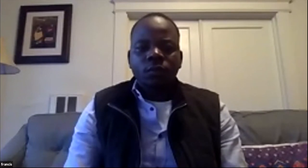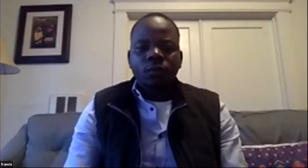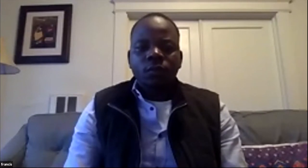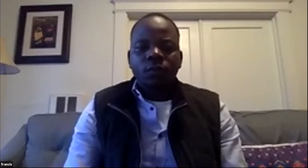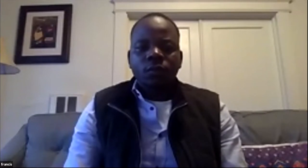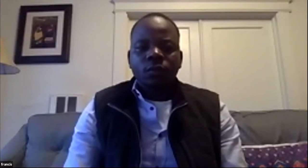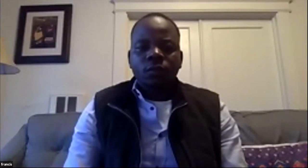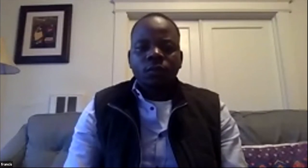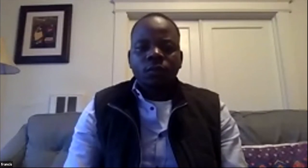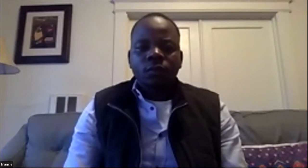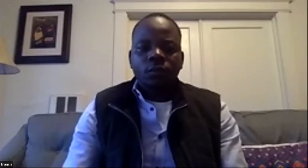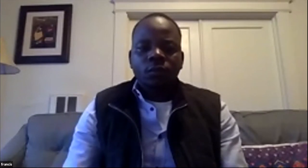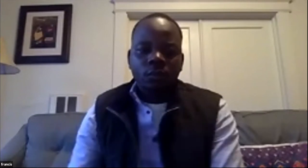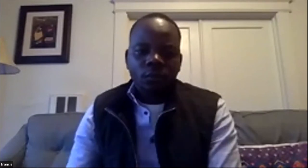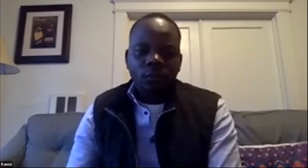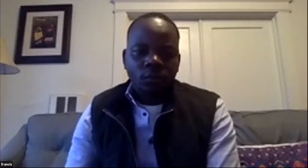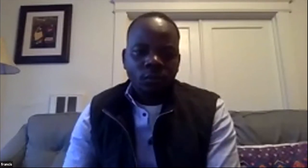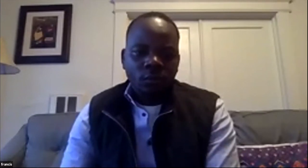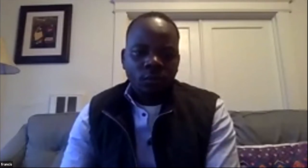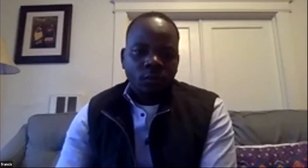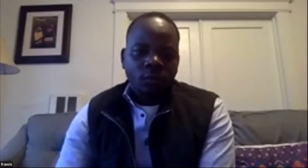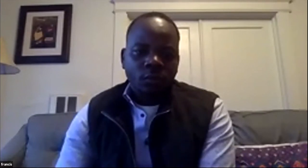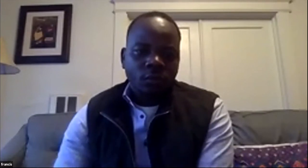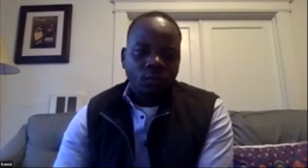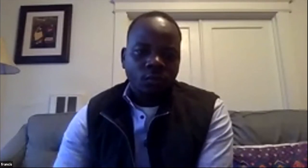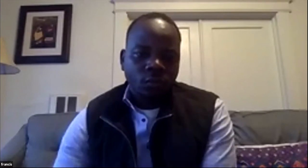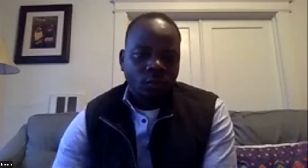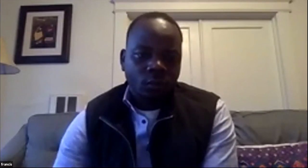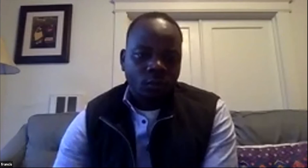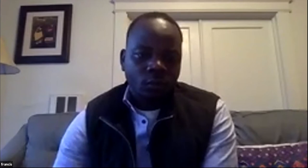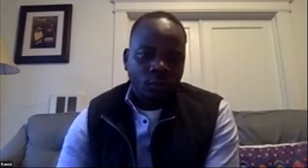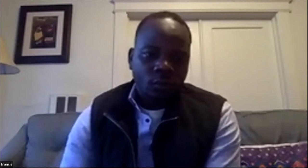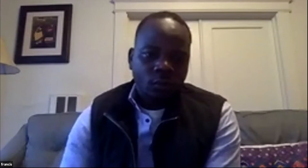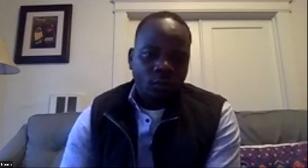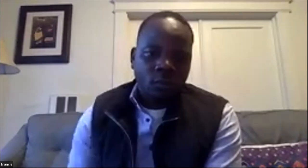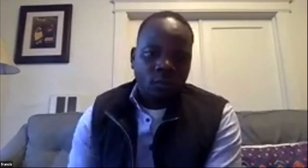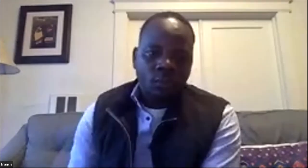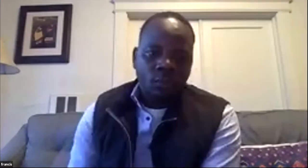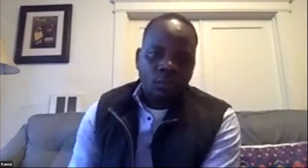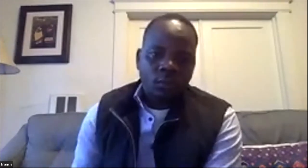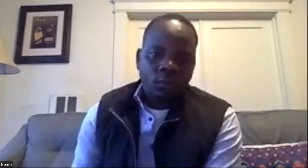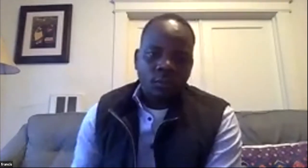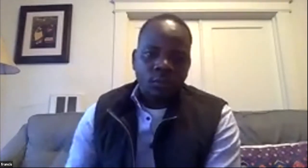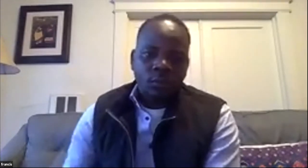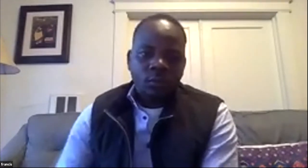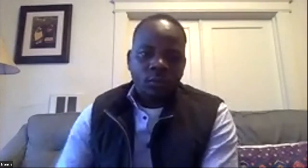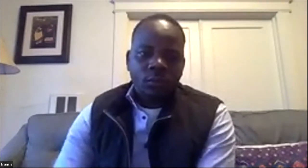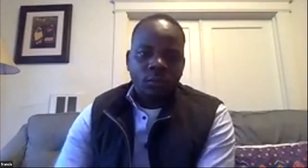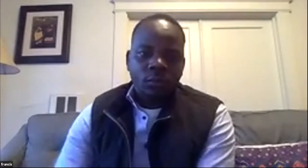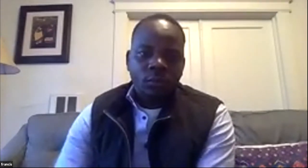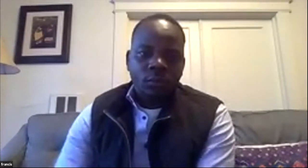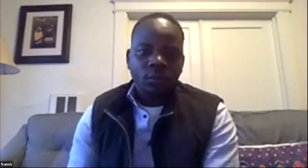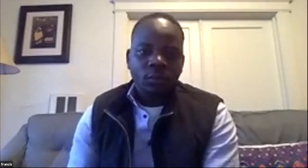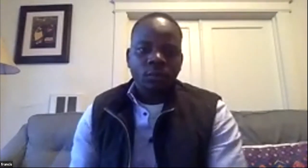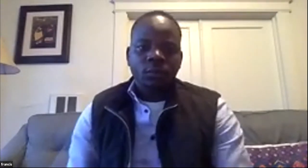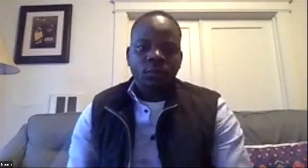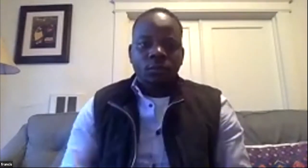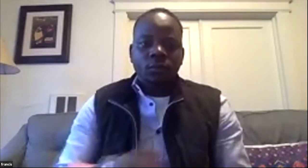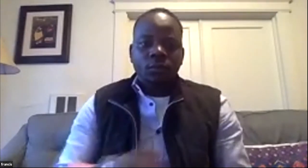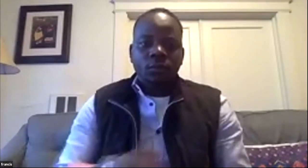incredible deaf leader has he's not only a zambian leader or an african leader he is one of the best global leaders i have ever